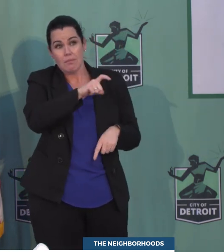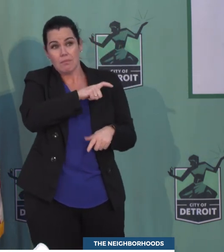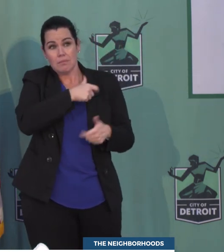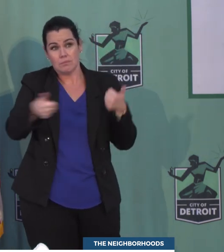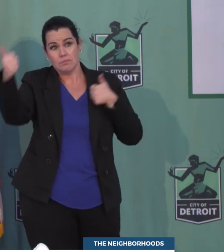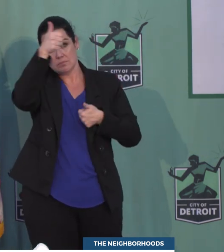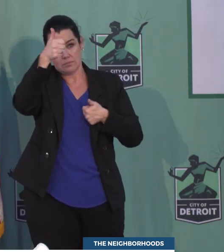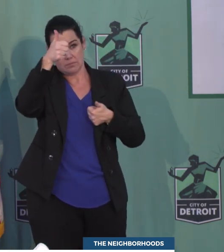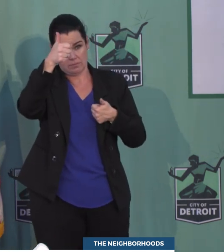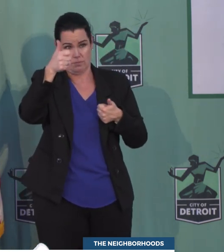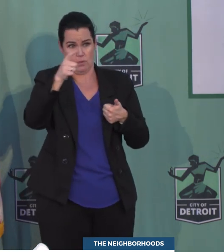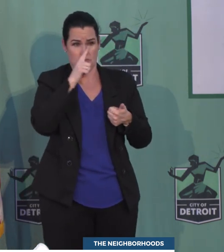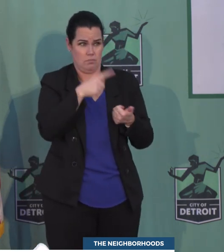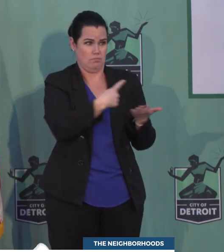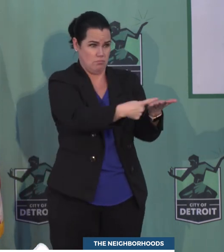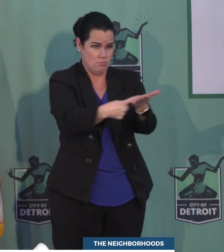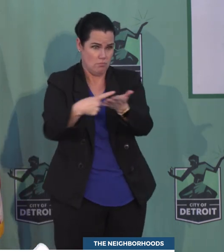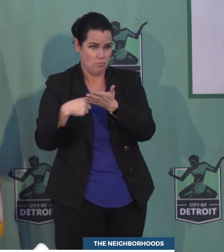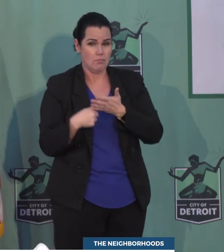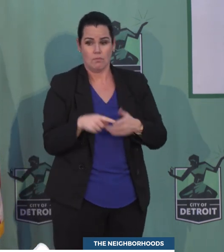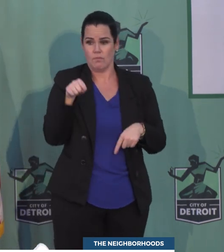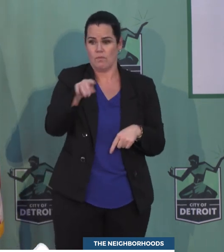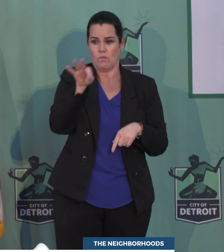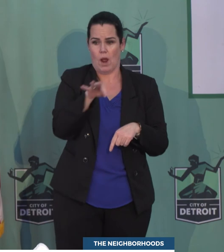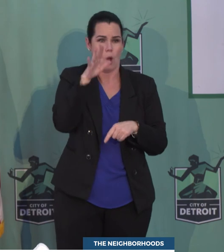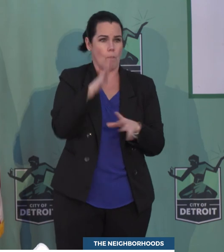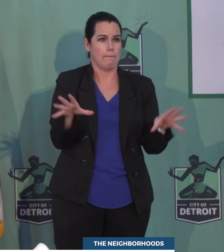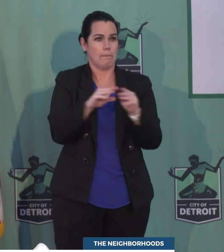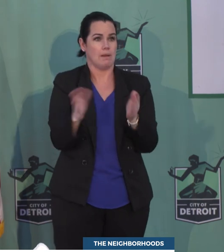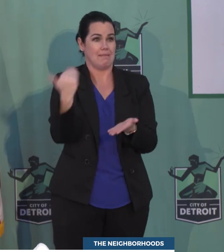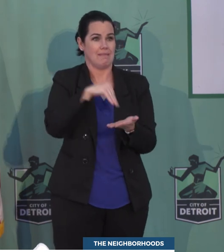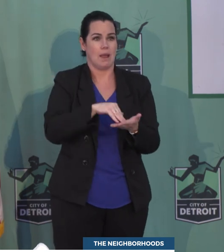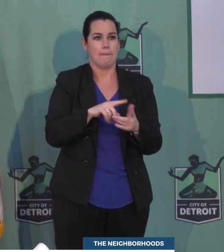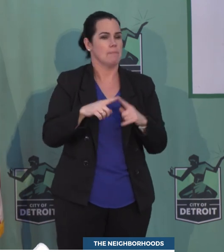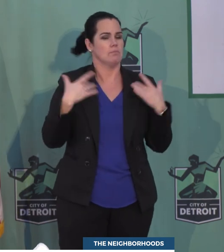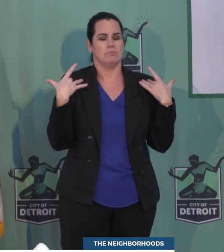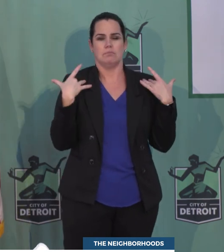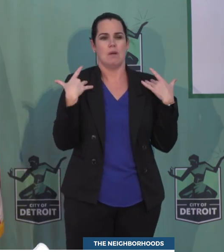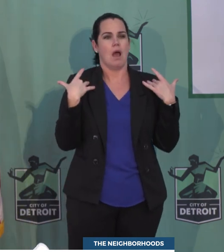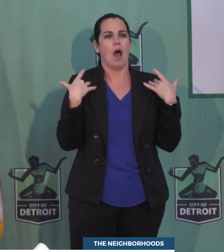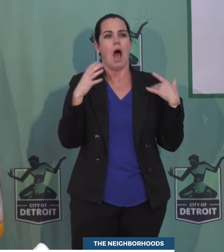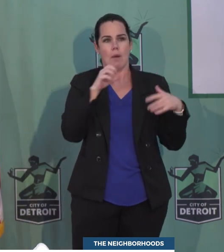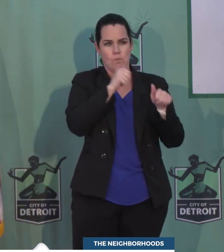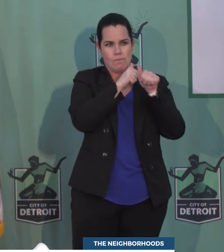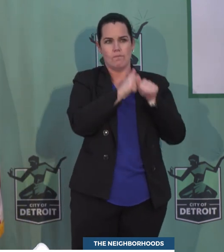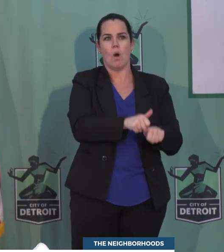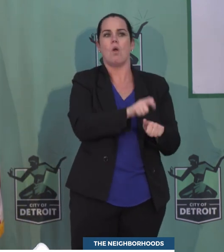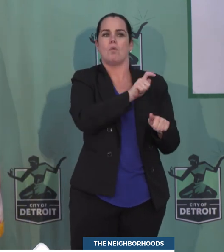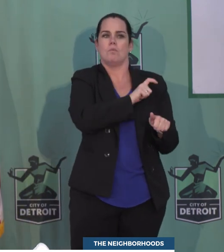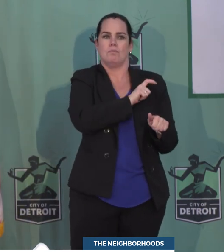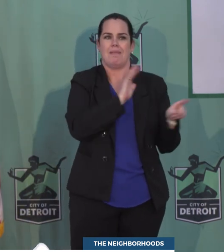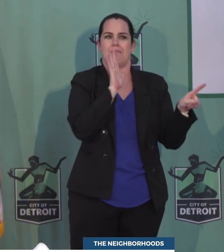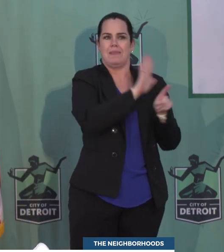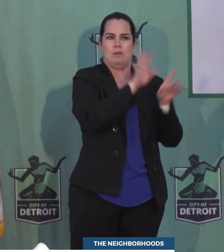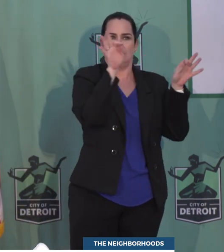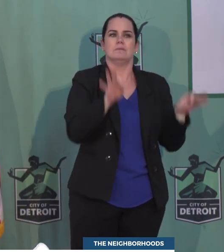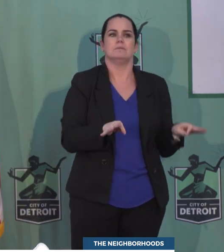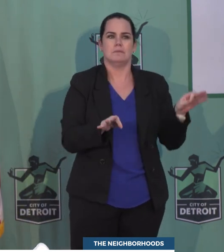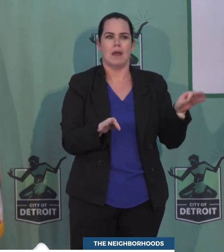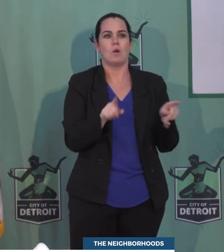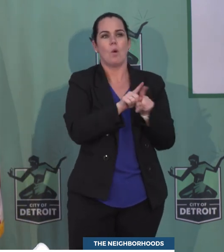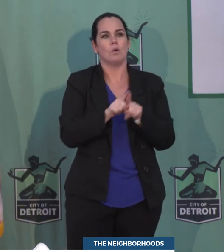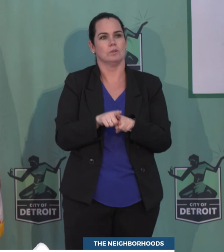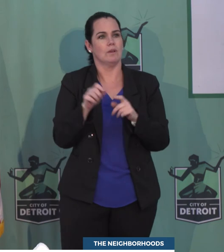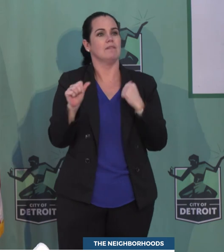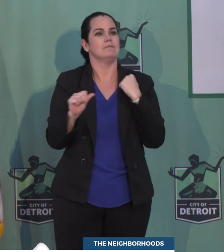talking continually. Friday, we're going to have another meeting. But I am going to defer to the judgment of the precinct commanders and Assistant Chief